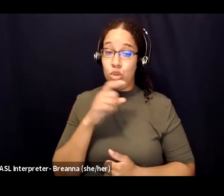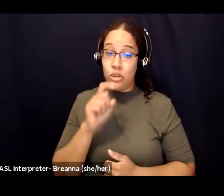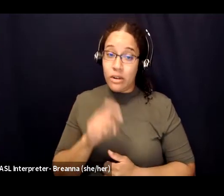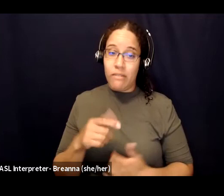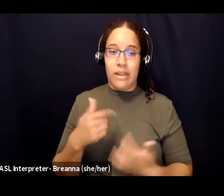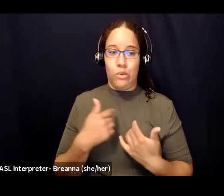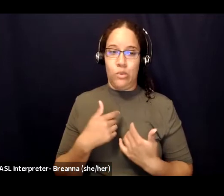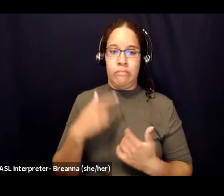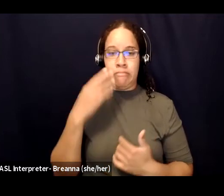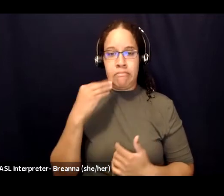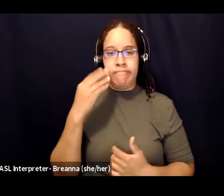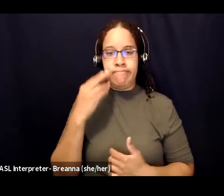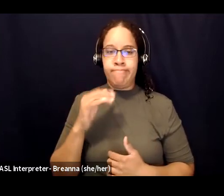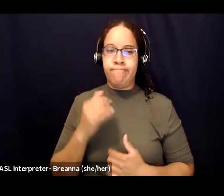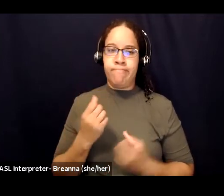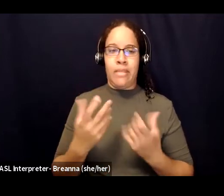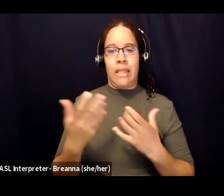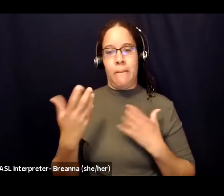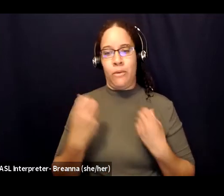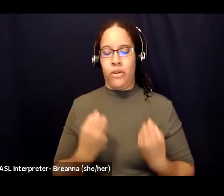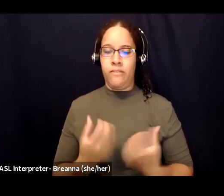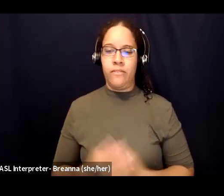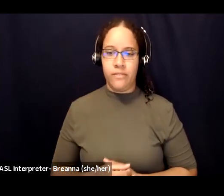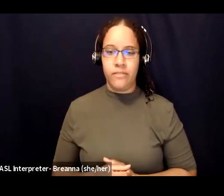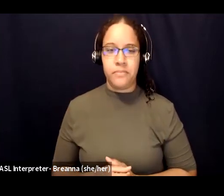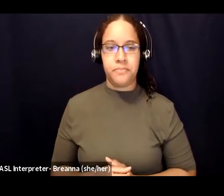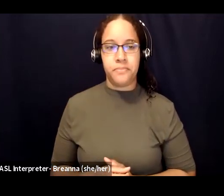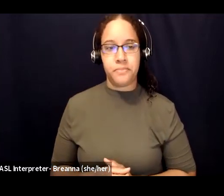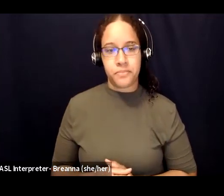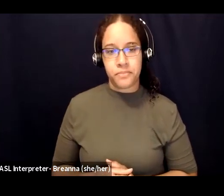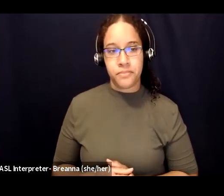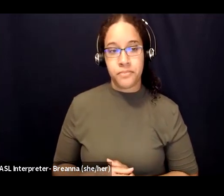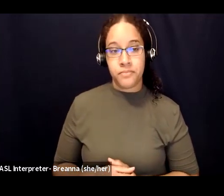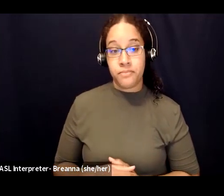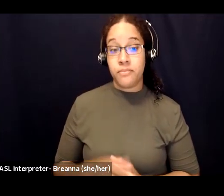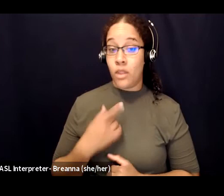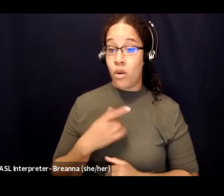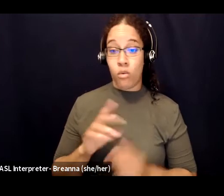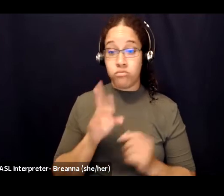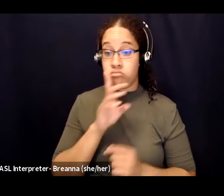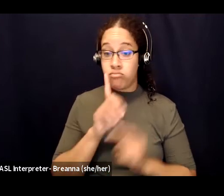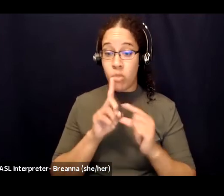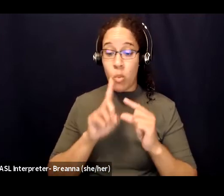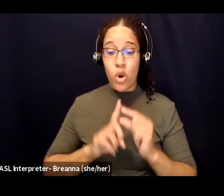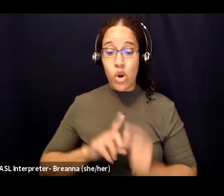now maybe nothing is being said and someone's just giving a hug you are worthy and loved